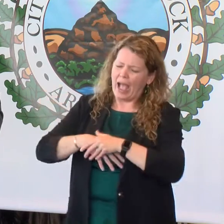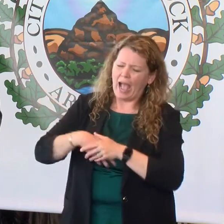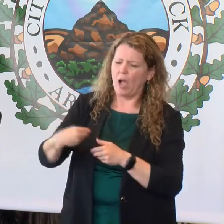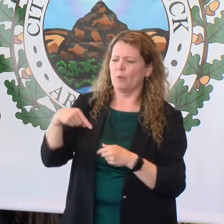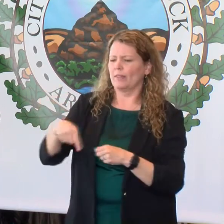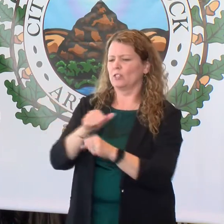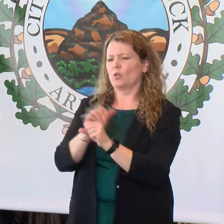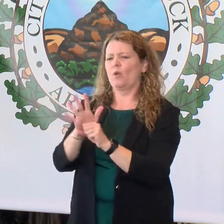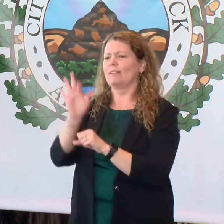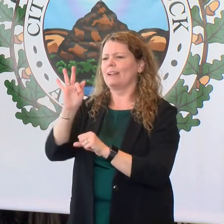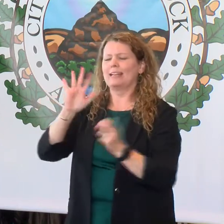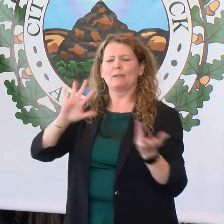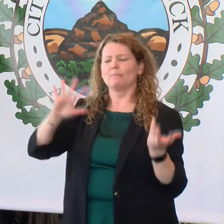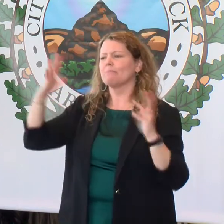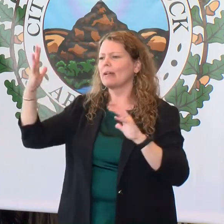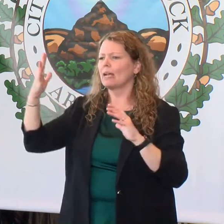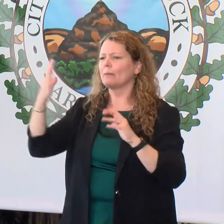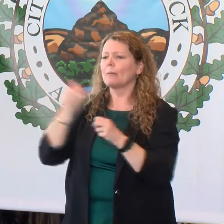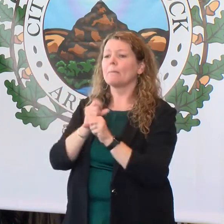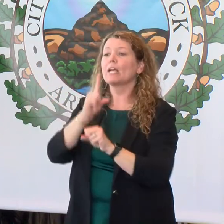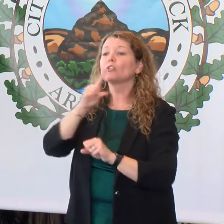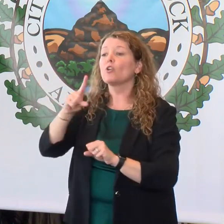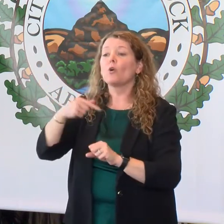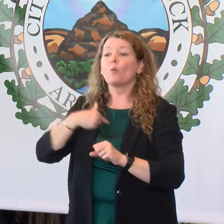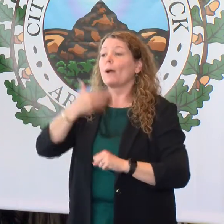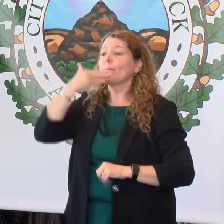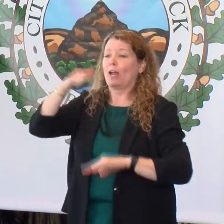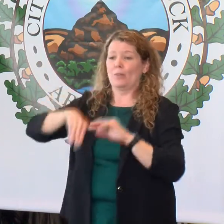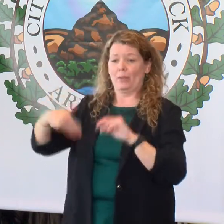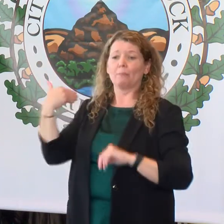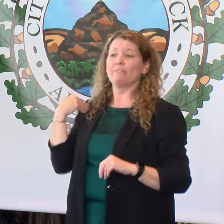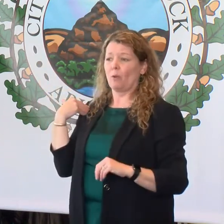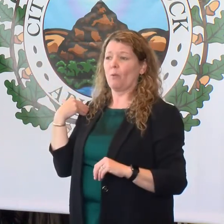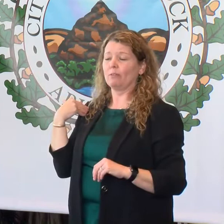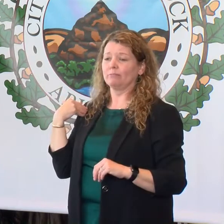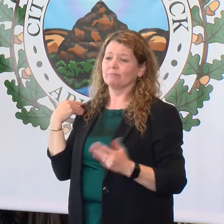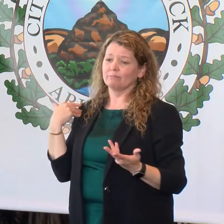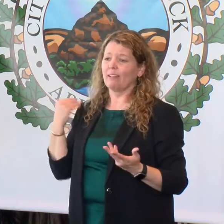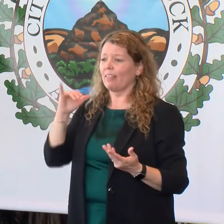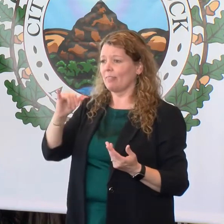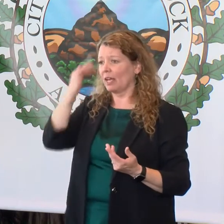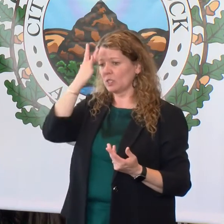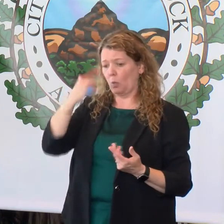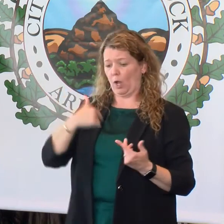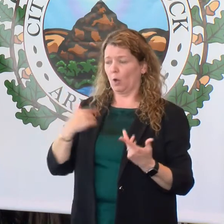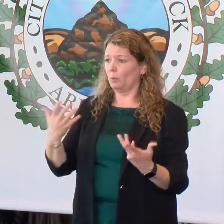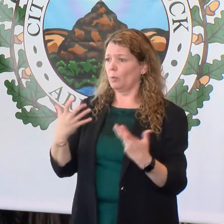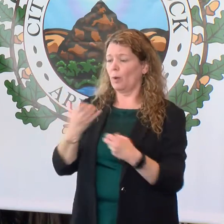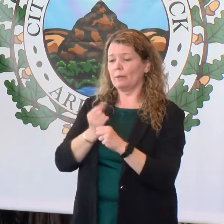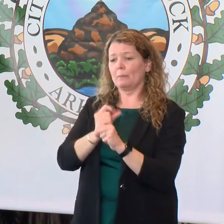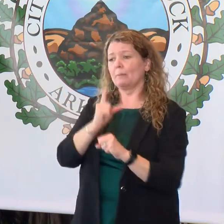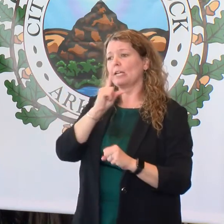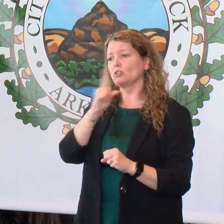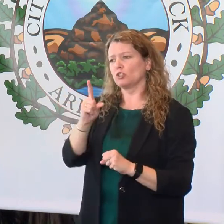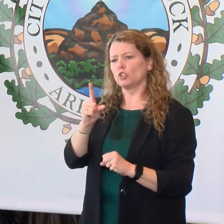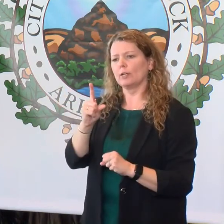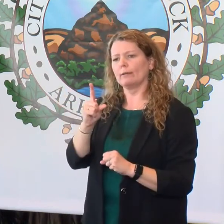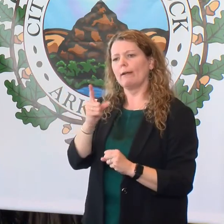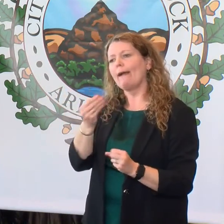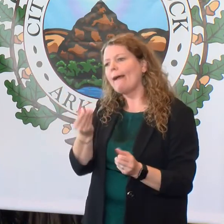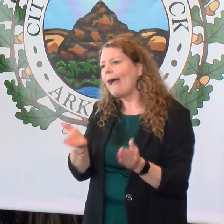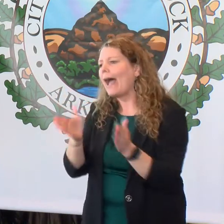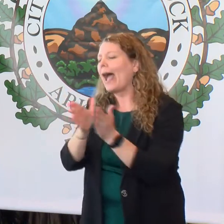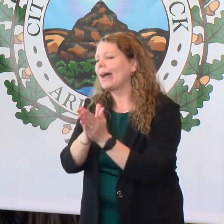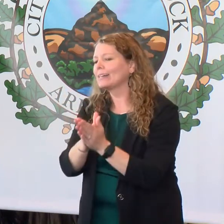pandemic to ensure that we be better than our beginnings. That's the reason why we're choosing to seek and ask